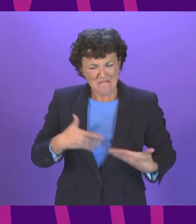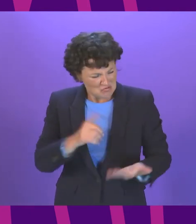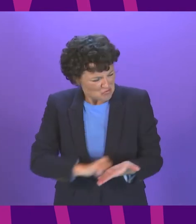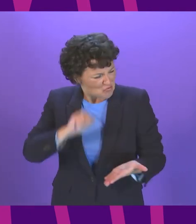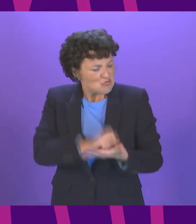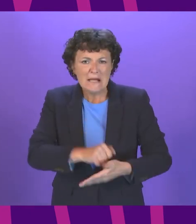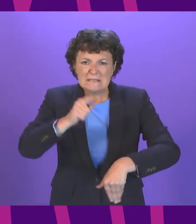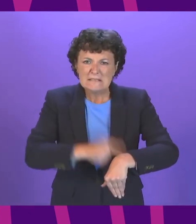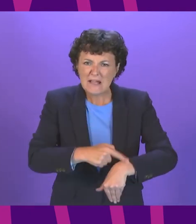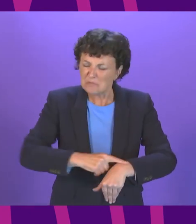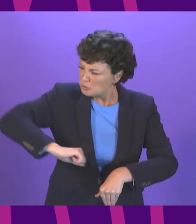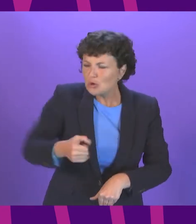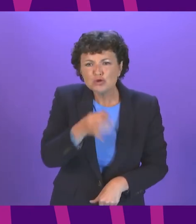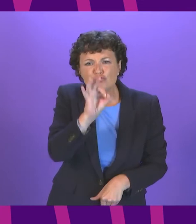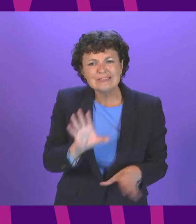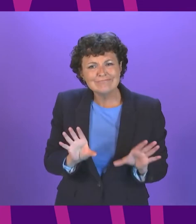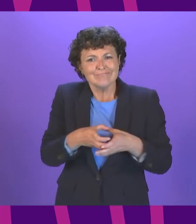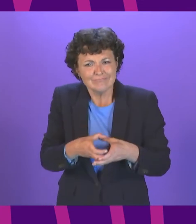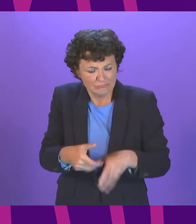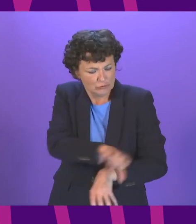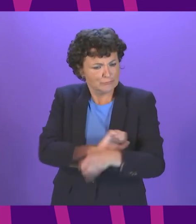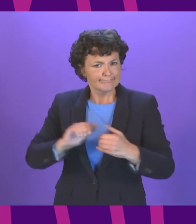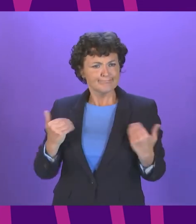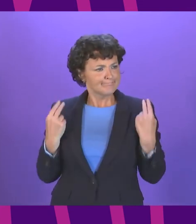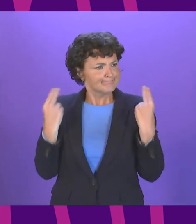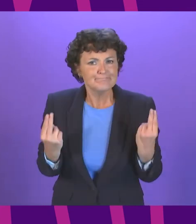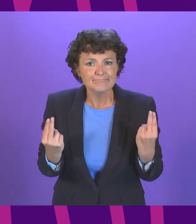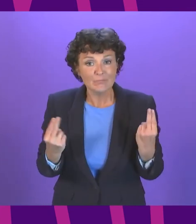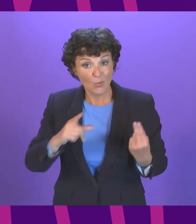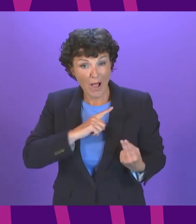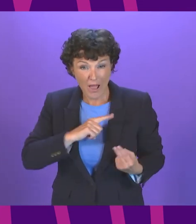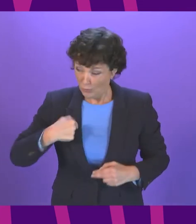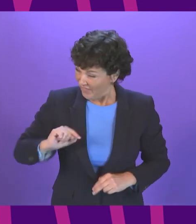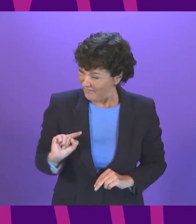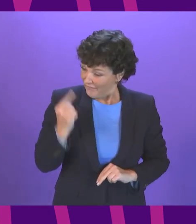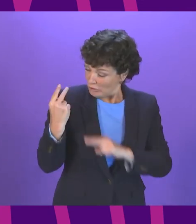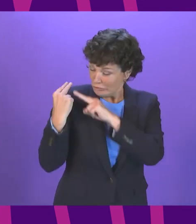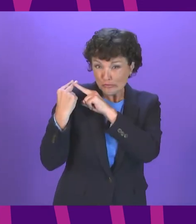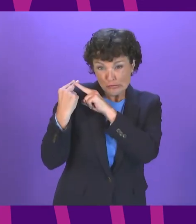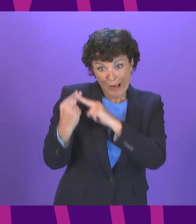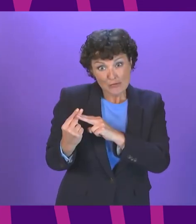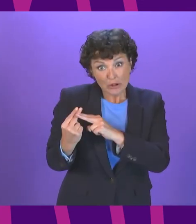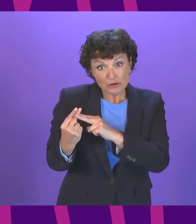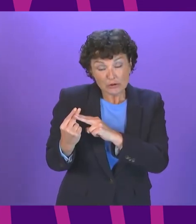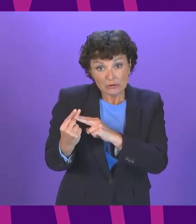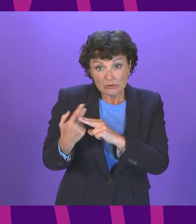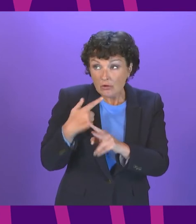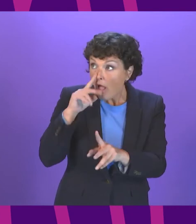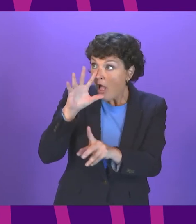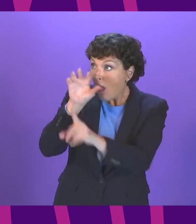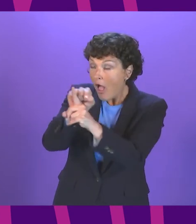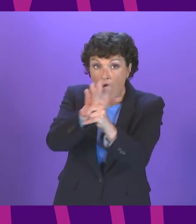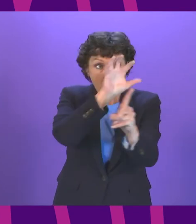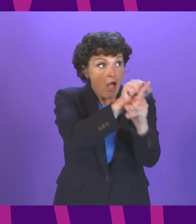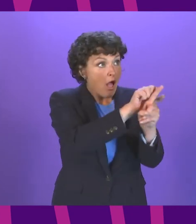because while we are the first generation to witness the catastrophe of climate change we're also the last